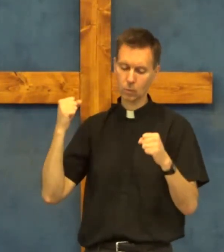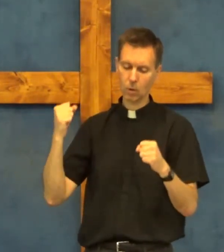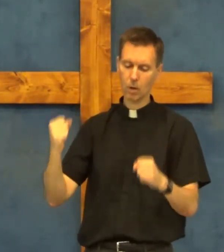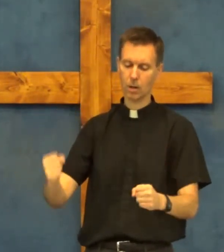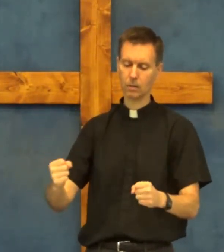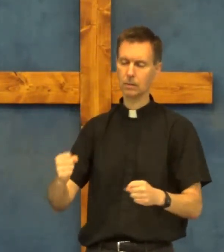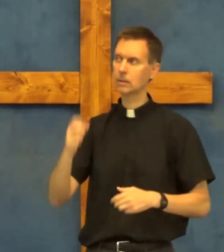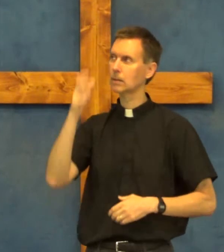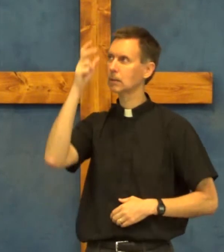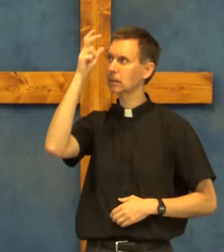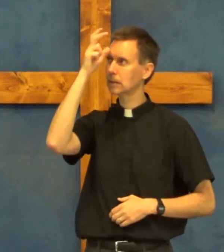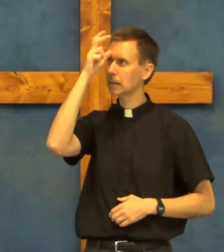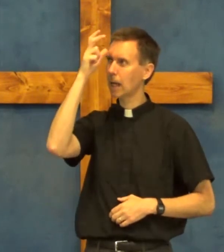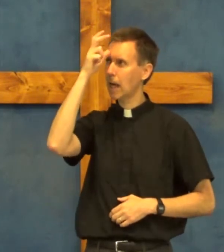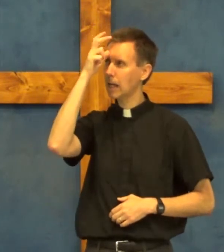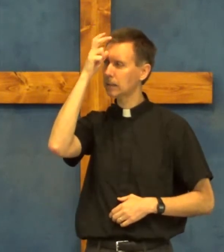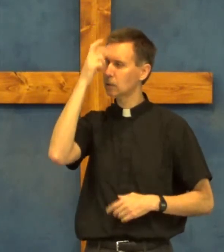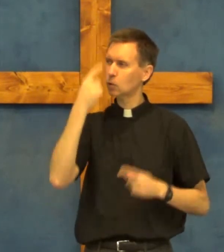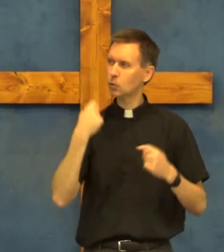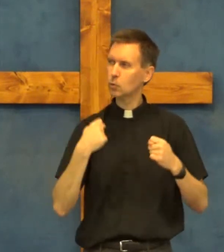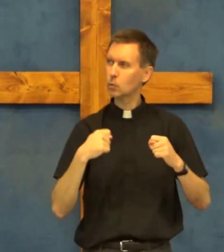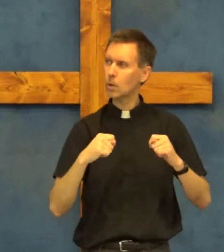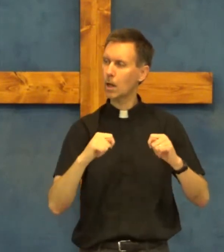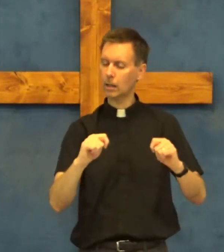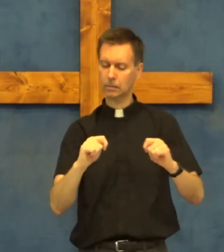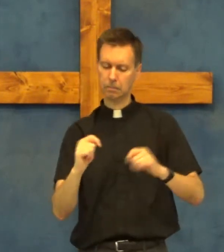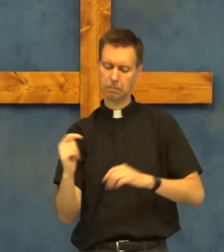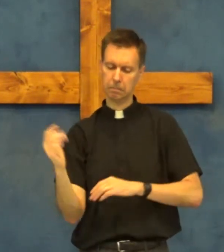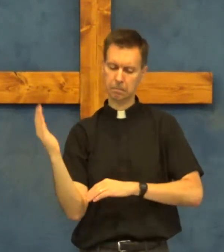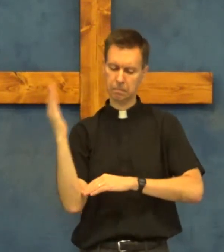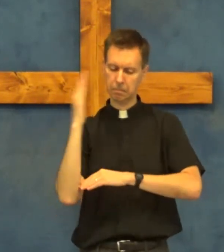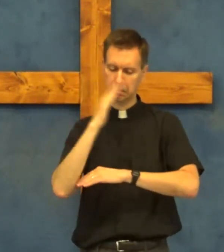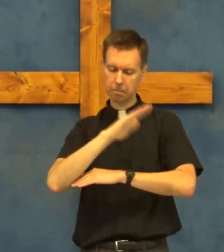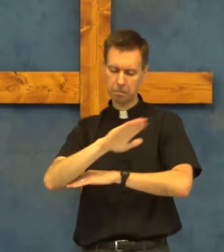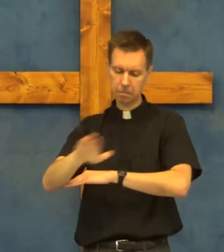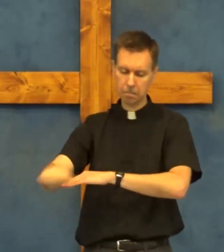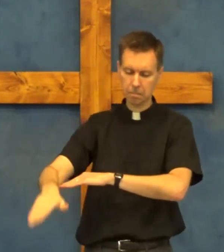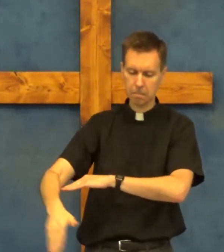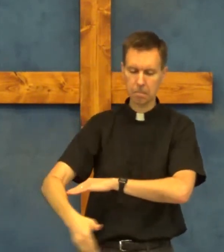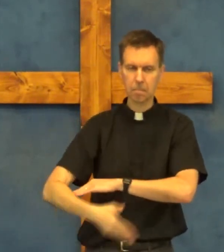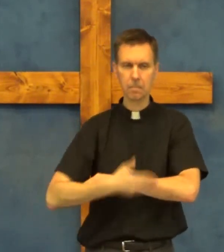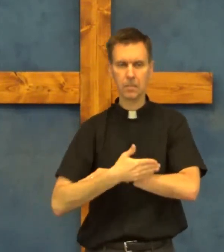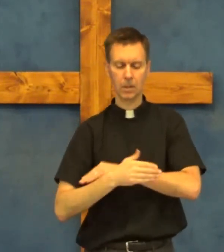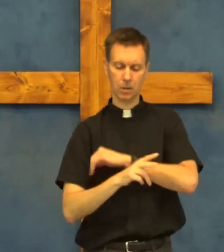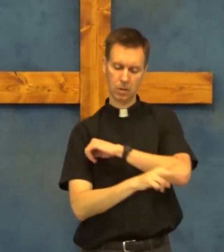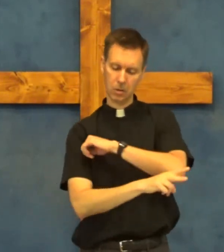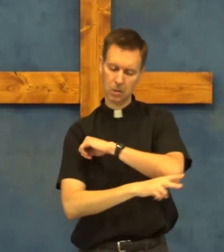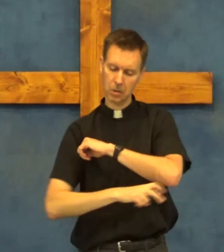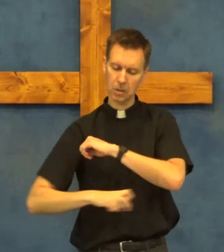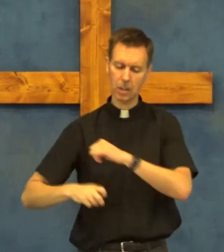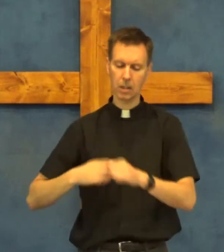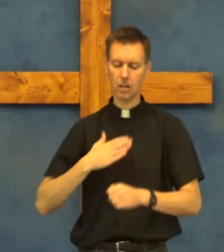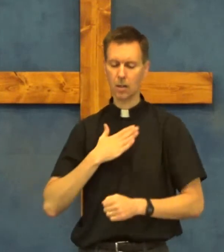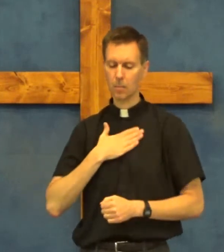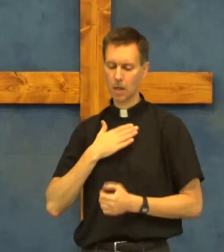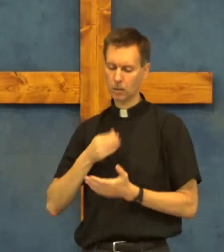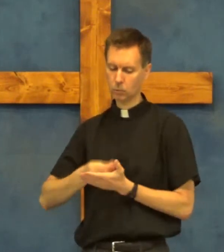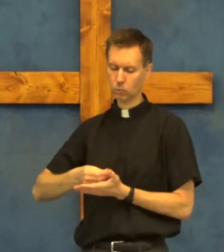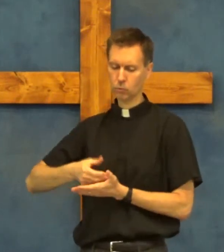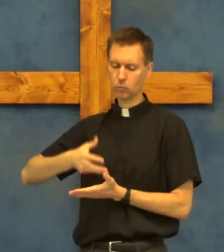for by night and day to rob me of this treasure